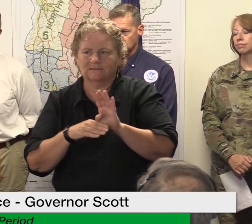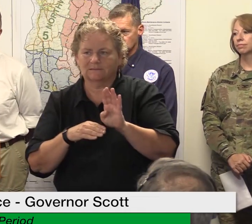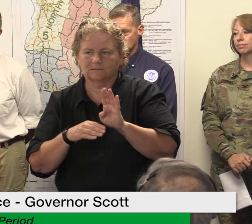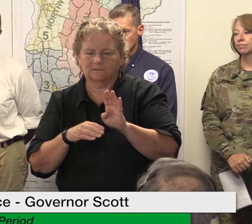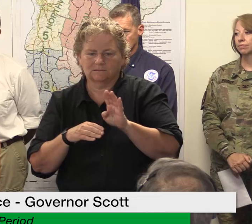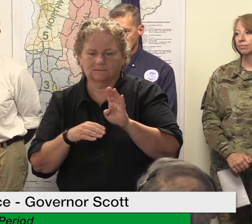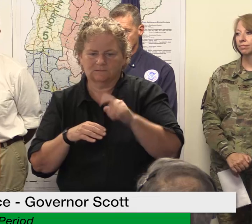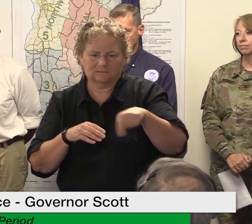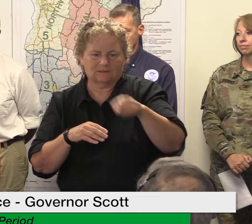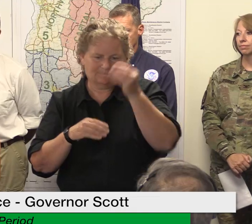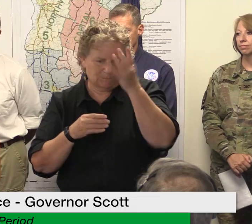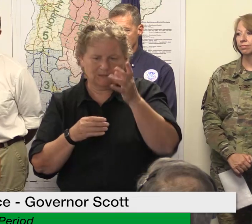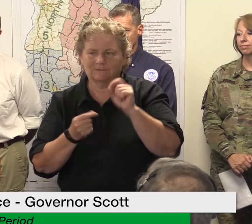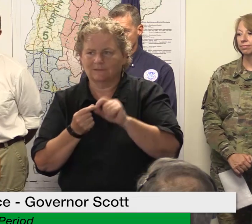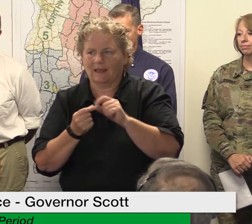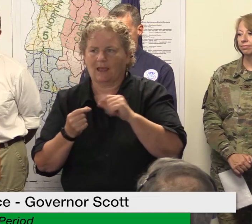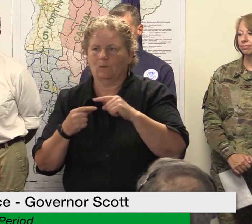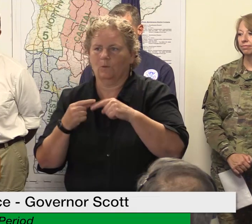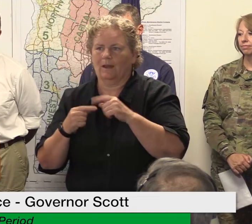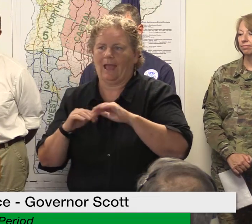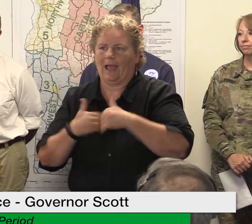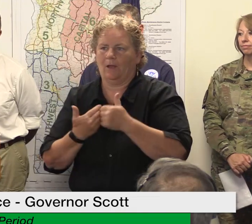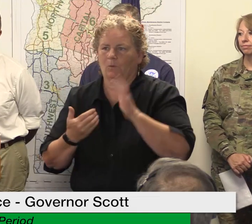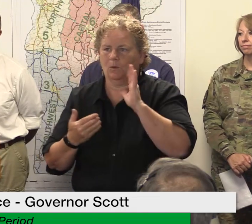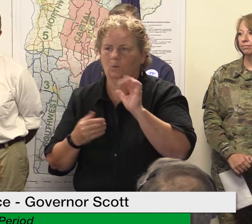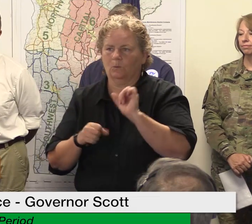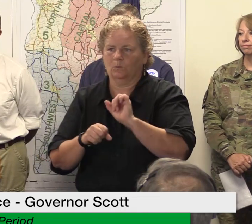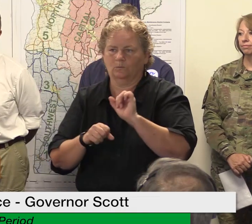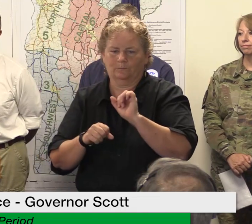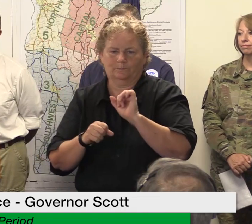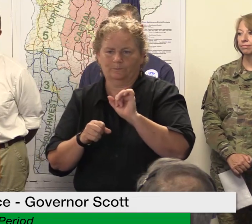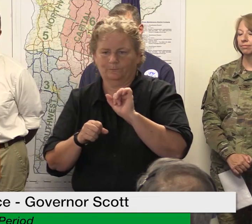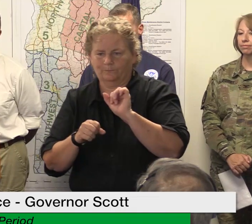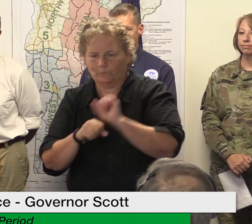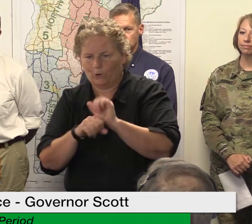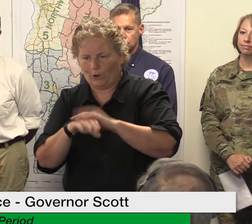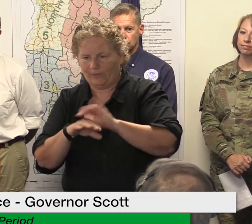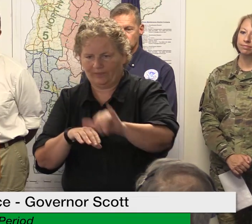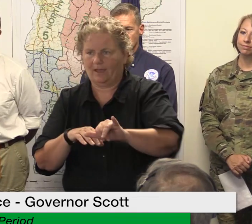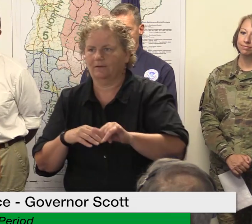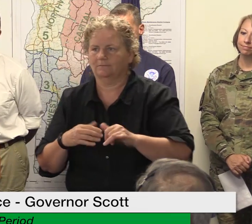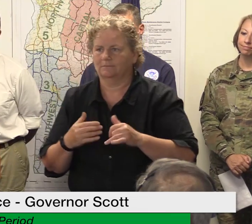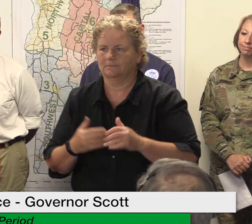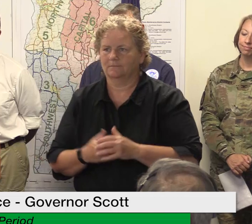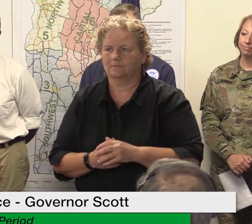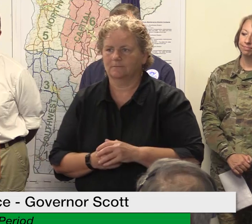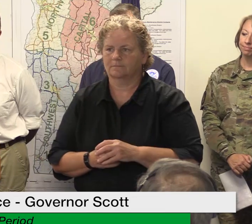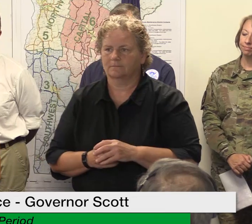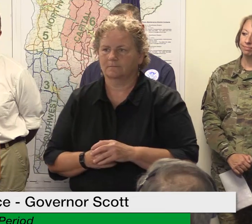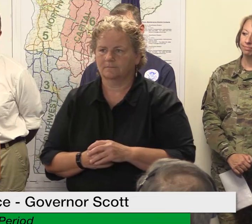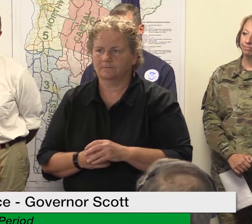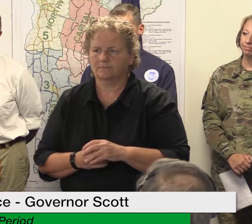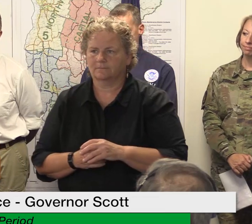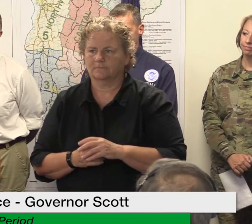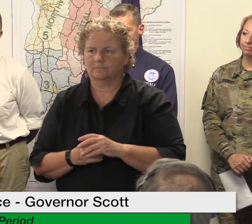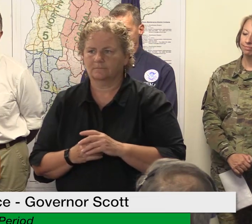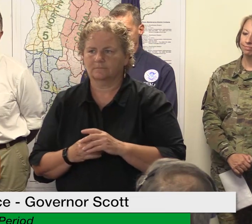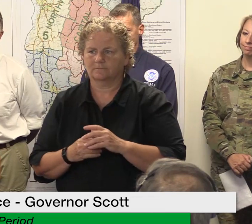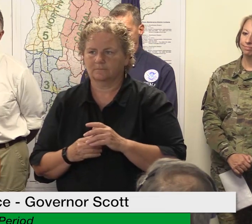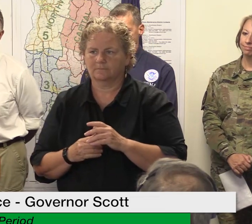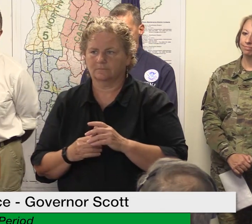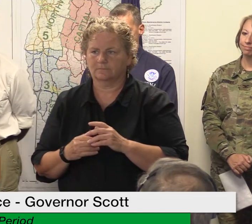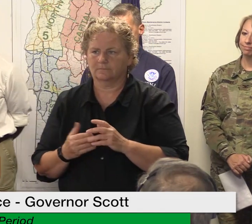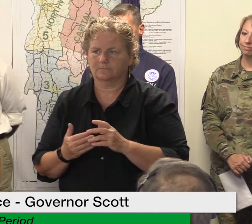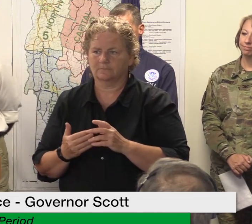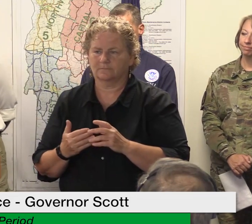additional um information sessions for topics that are of mutual interest across the state to small businesses but to your point sure